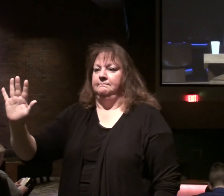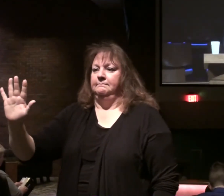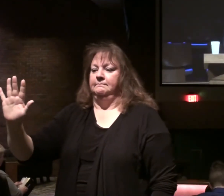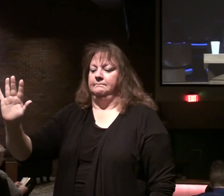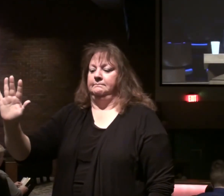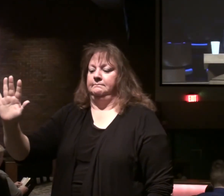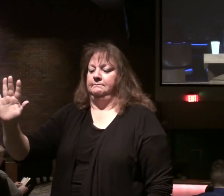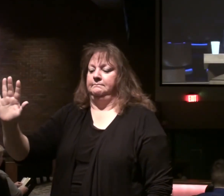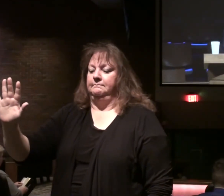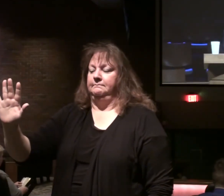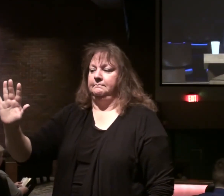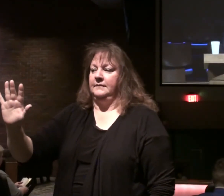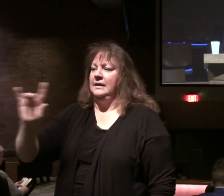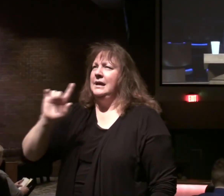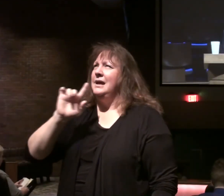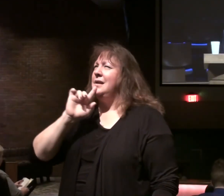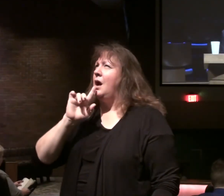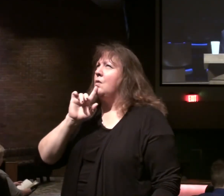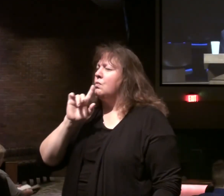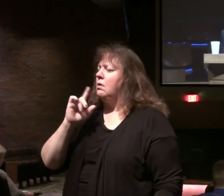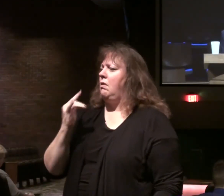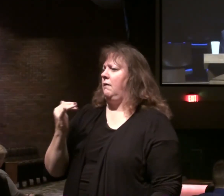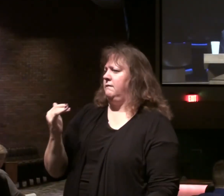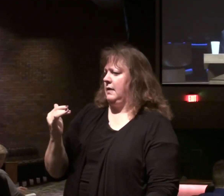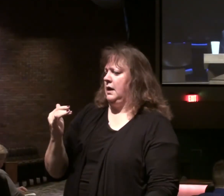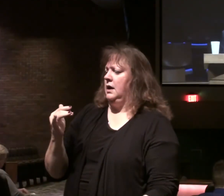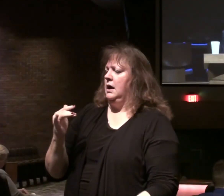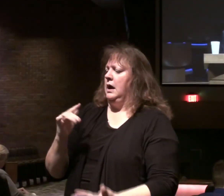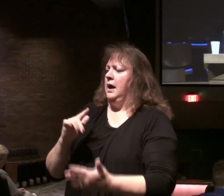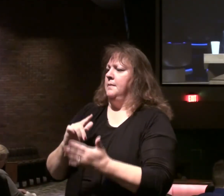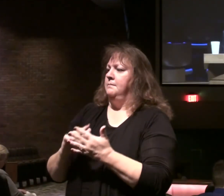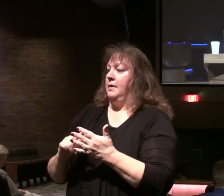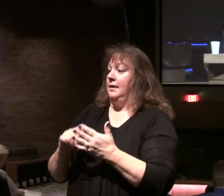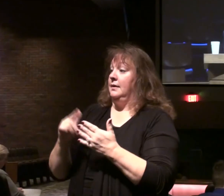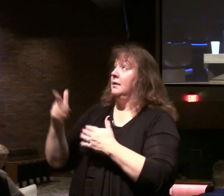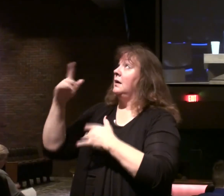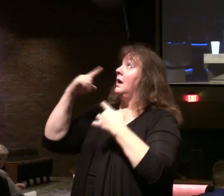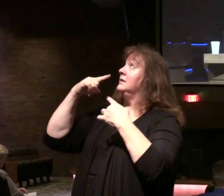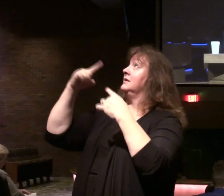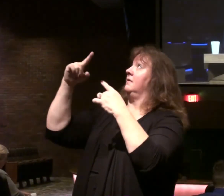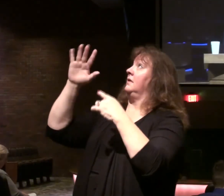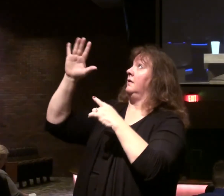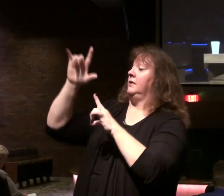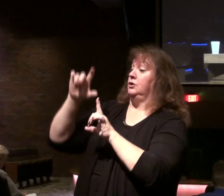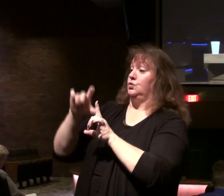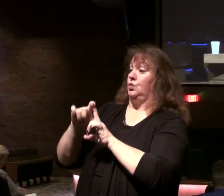And there's not literal fire here. But it tells you something about the effectiveness of God's word.